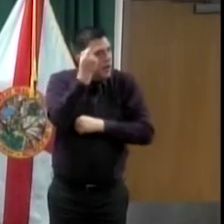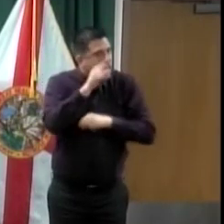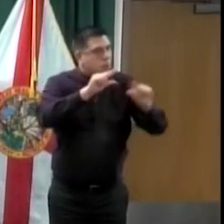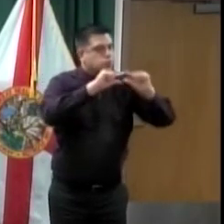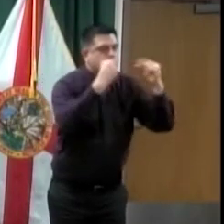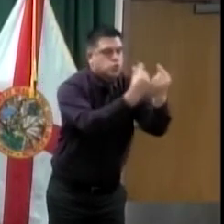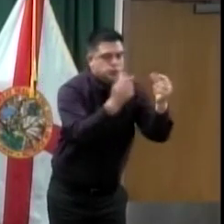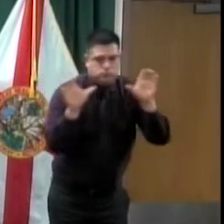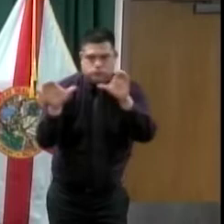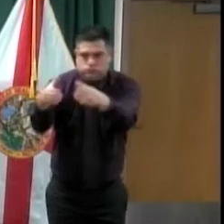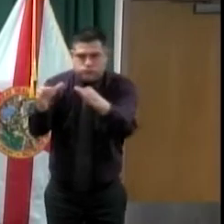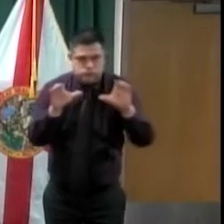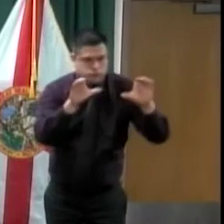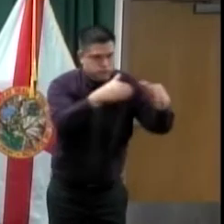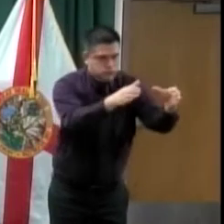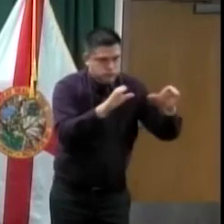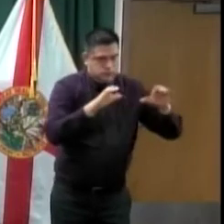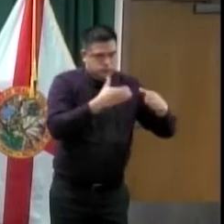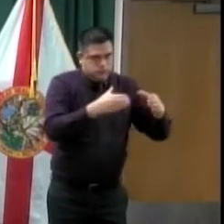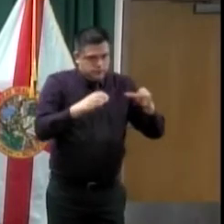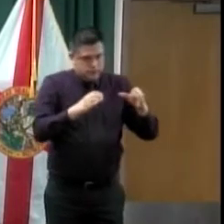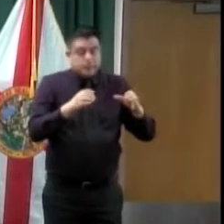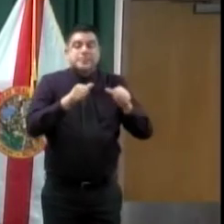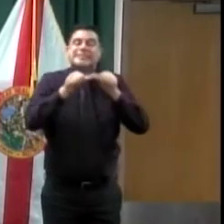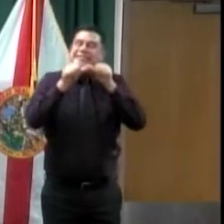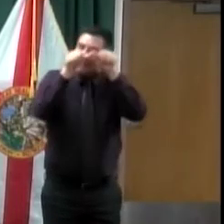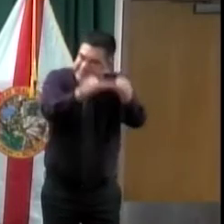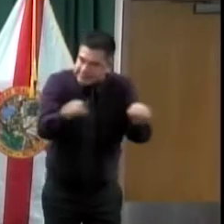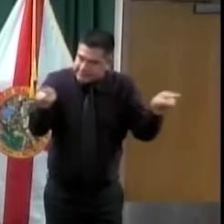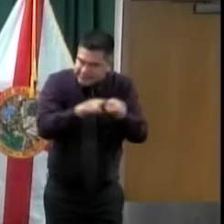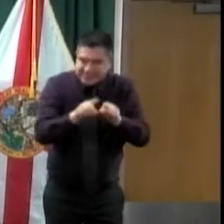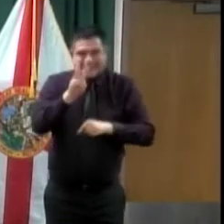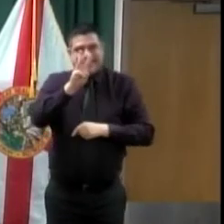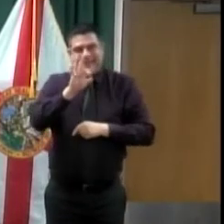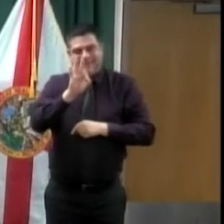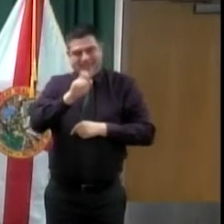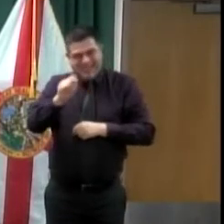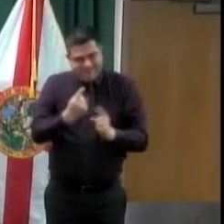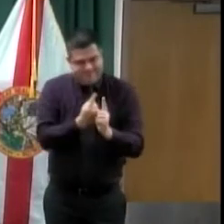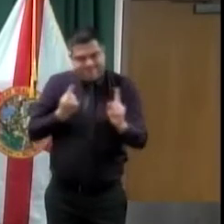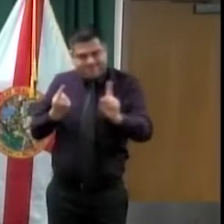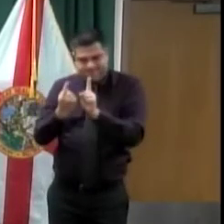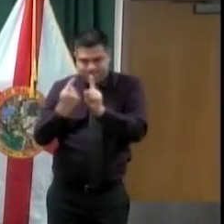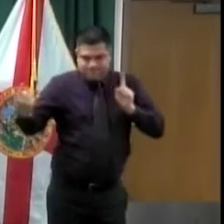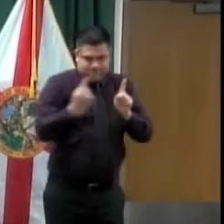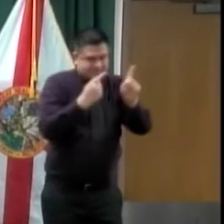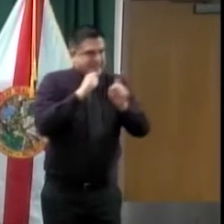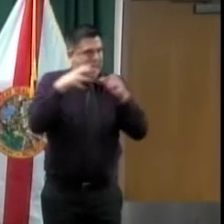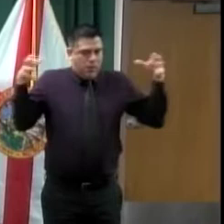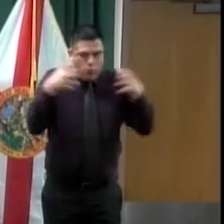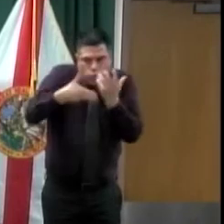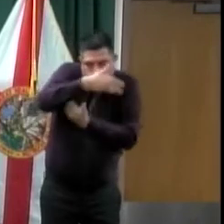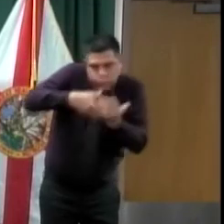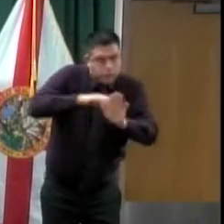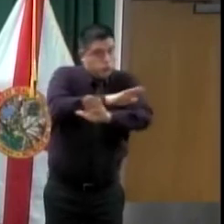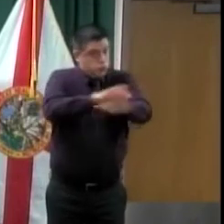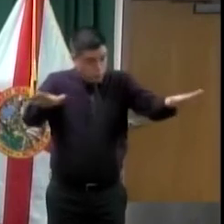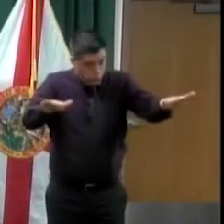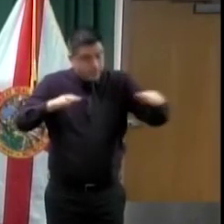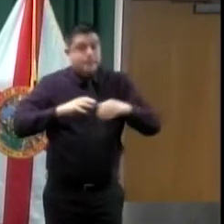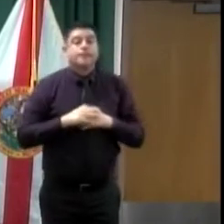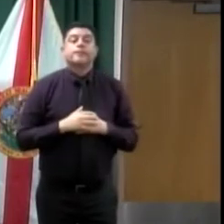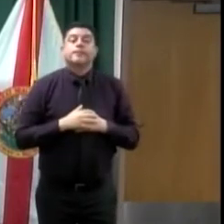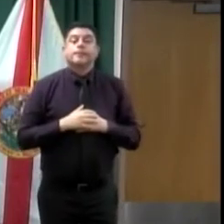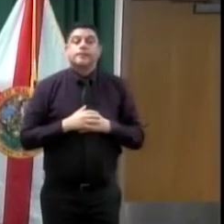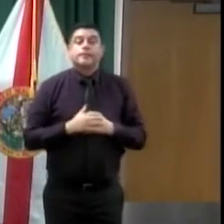The regional testing site was open today for individuals in Seminole County, Orange County, and Osceola County for anyone that